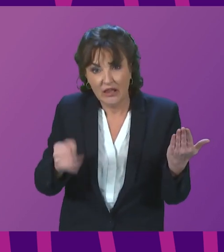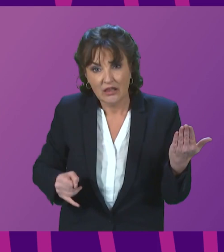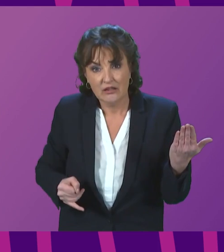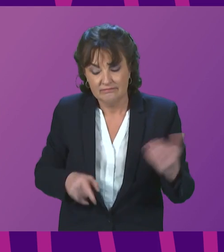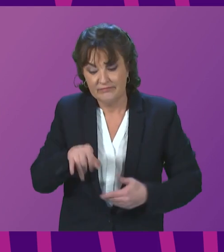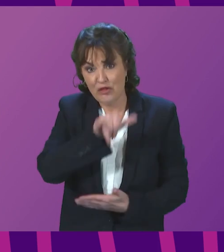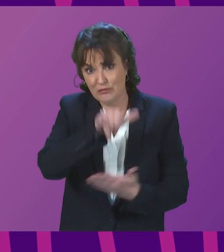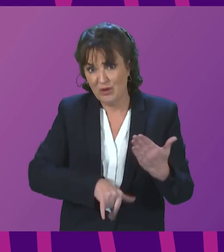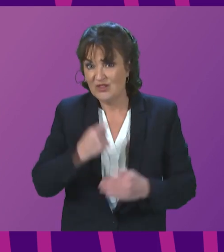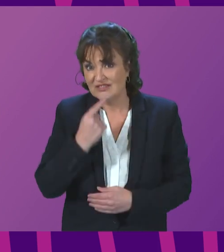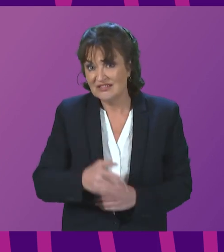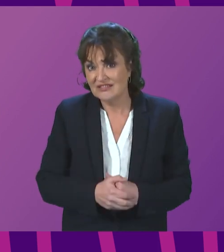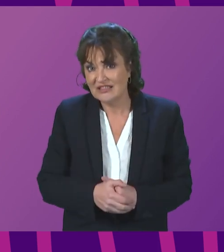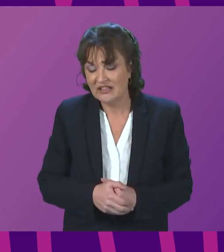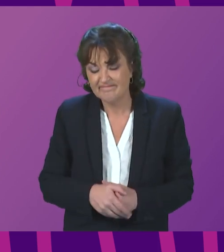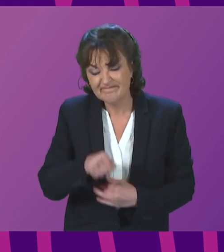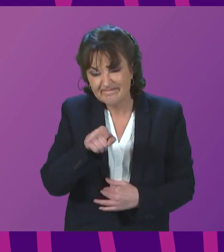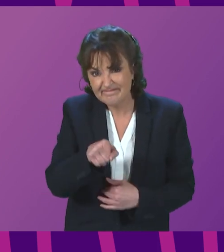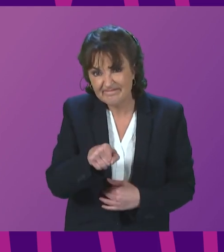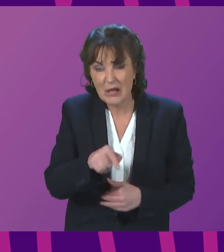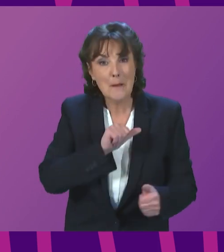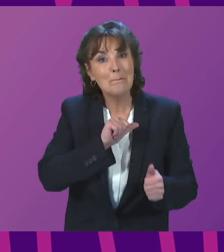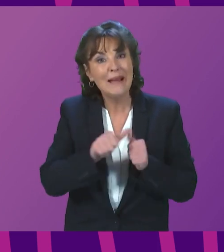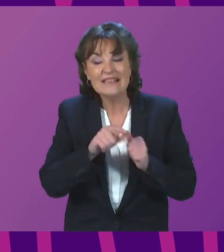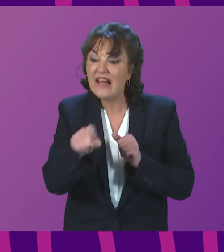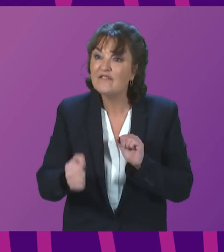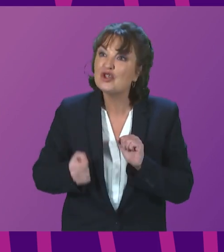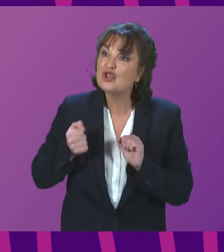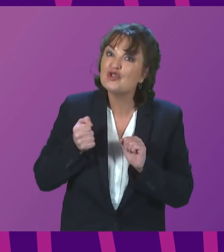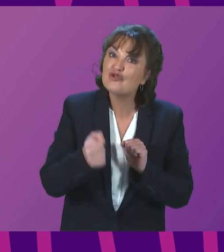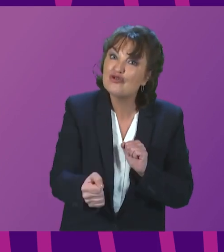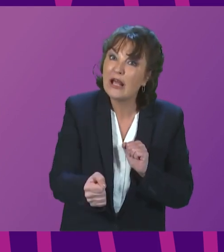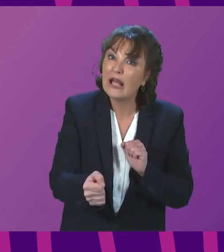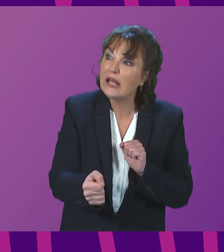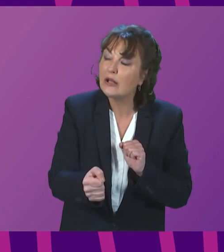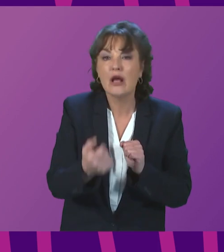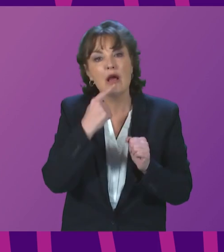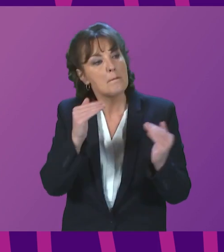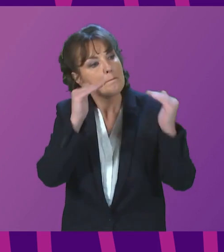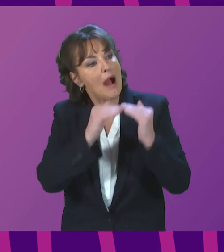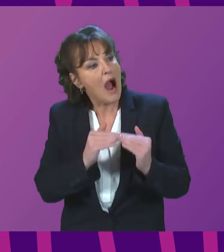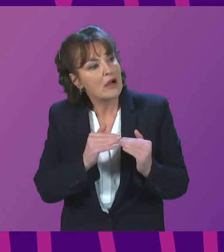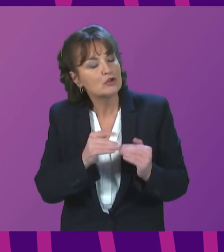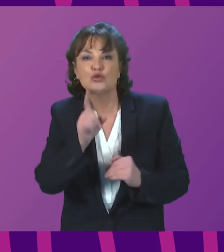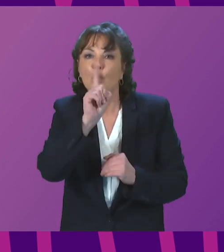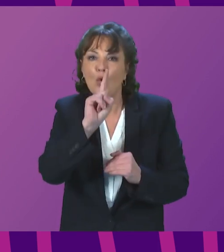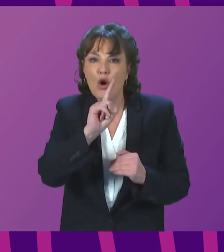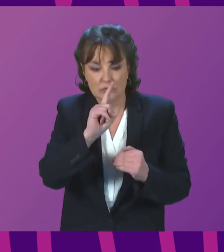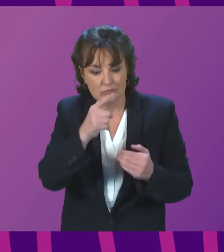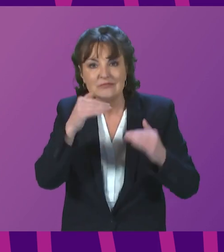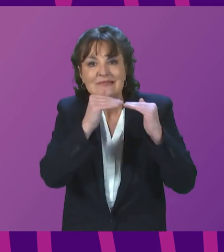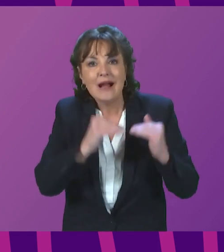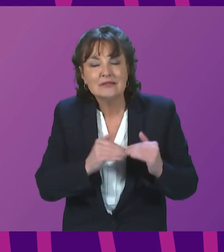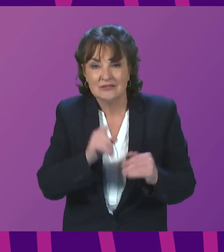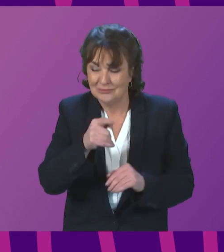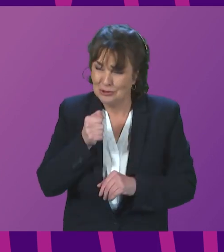more likely than not that the outcome would have been better if the train had been compliant with modern crashworthiness standards. And it goes on, the damage to the train was very